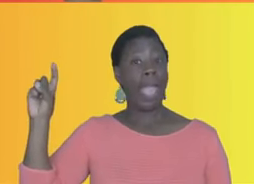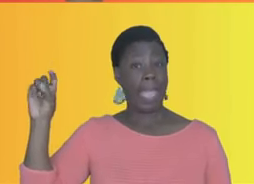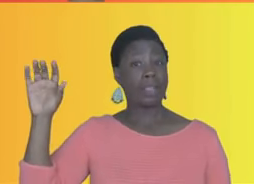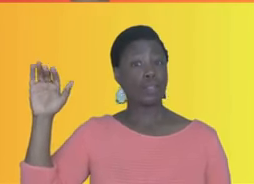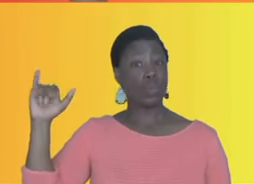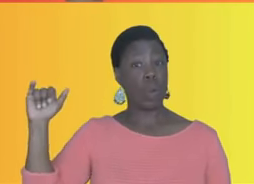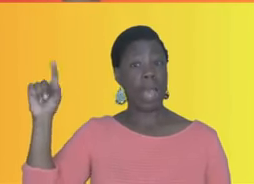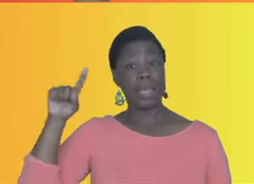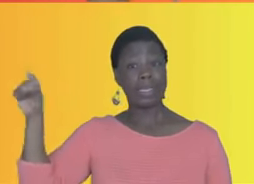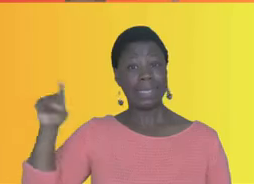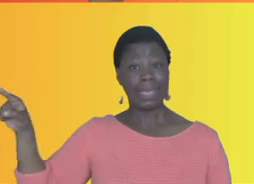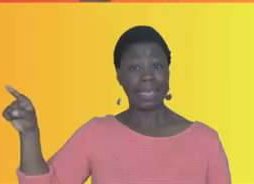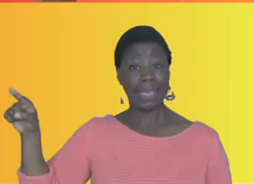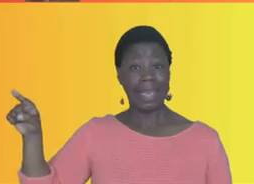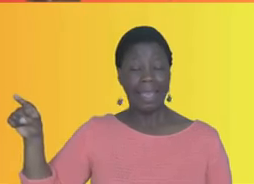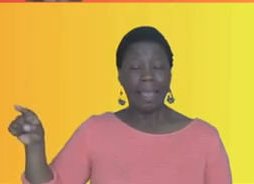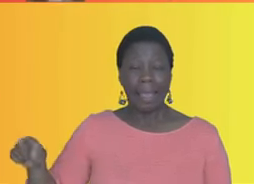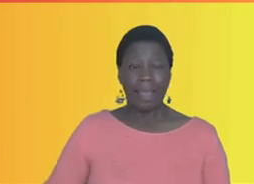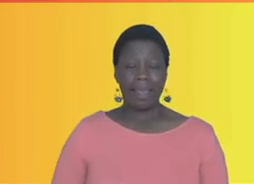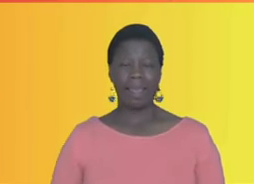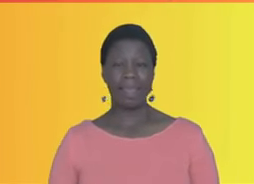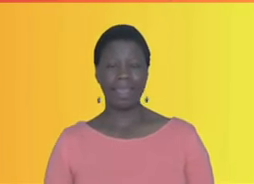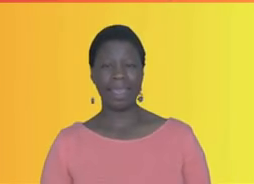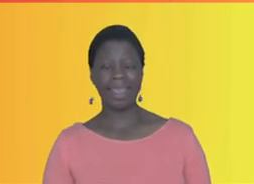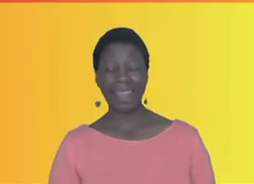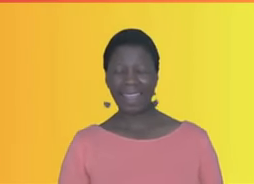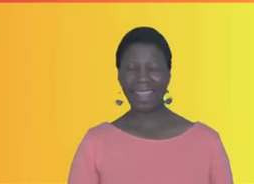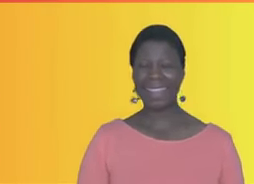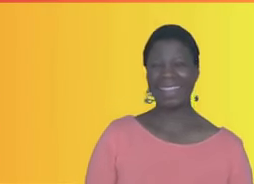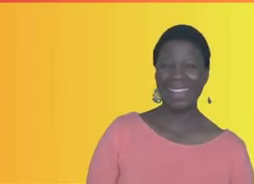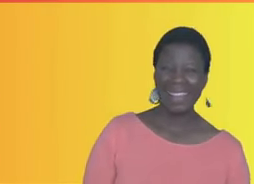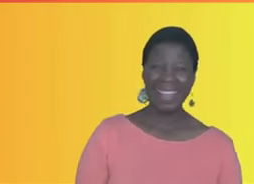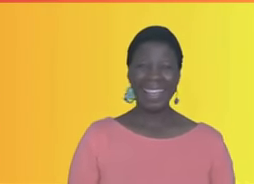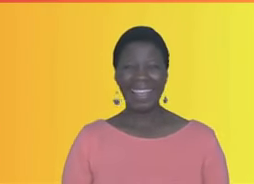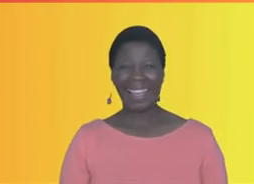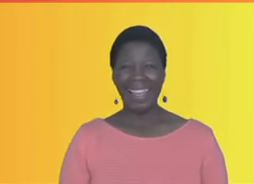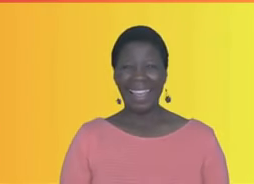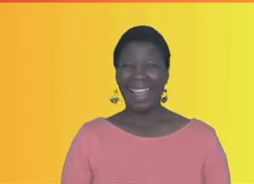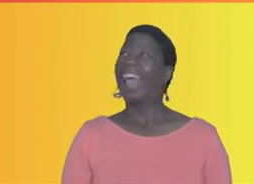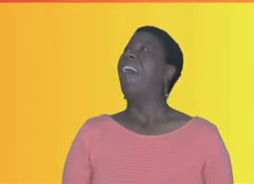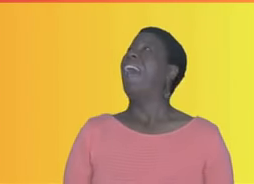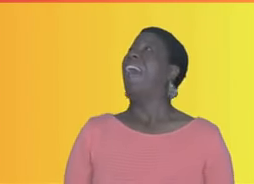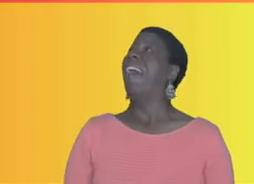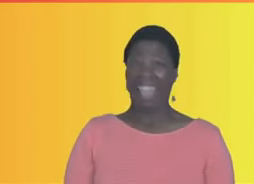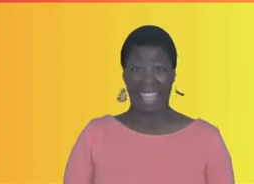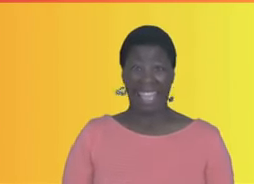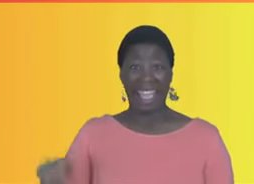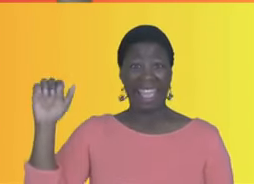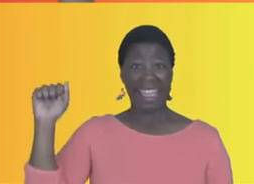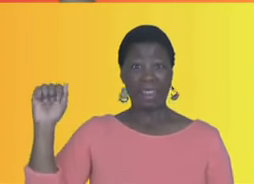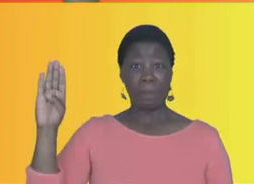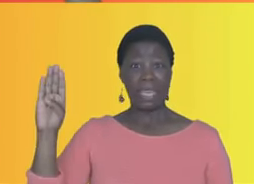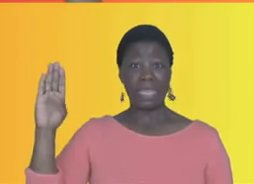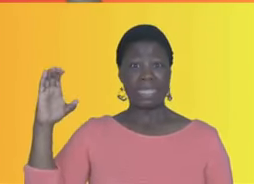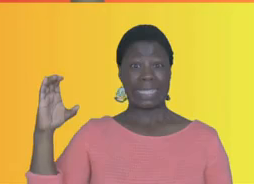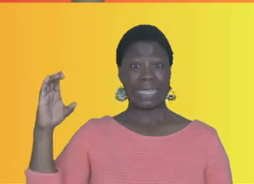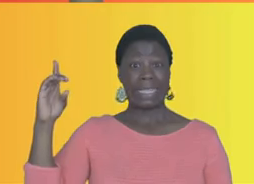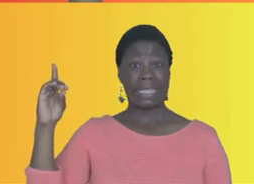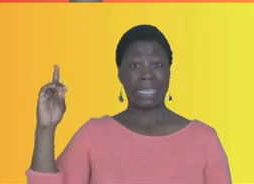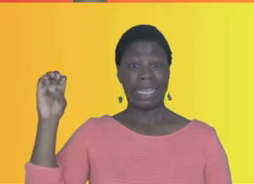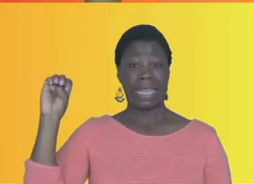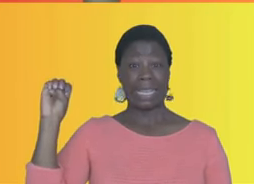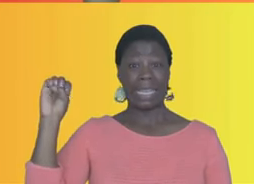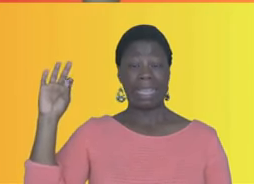X Y Z okay faster a B